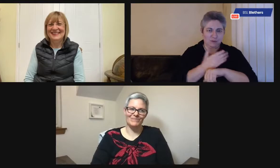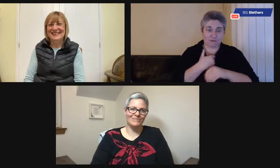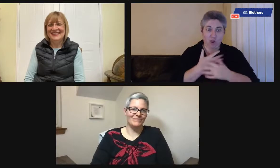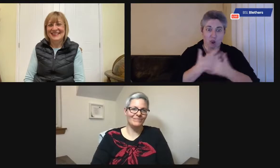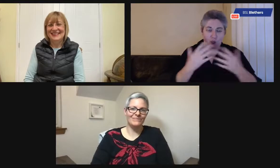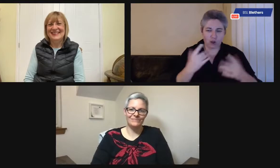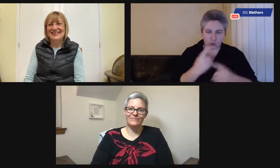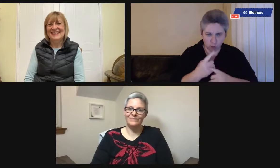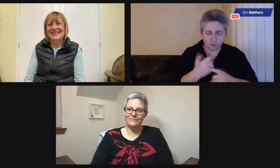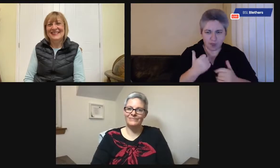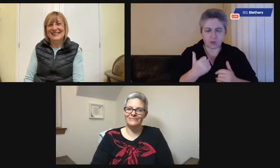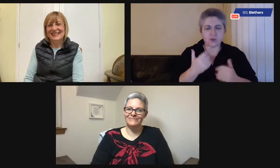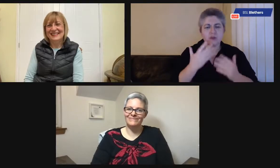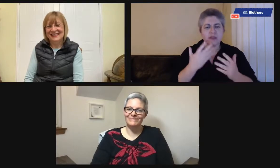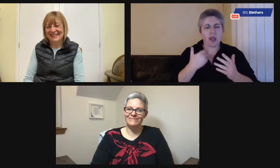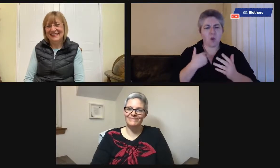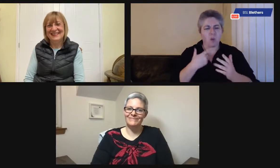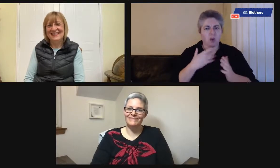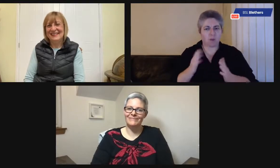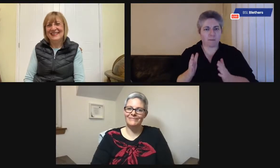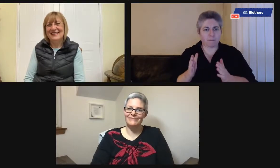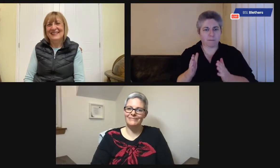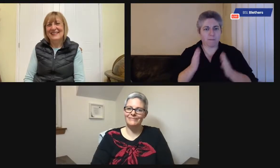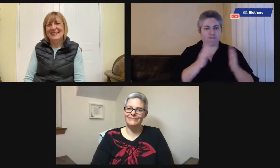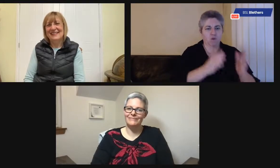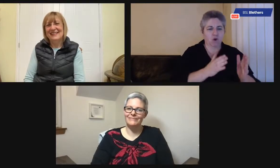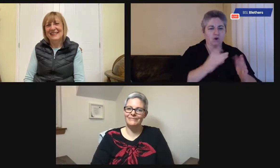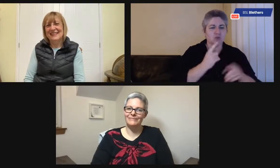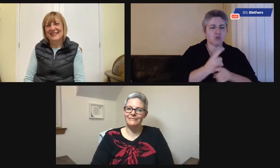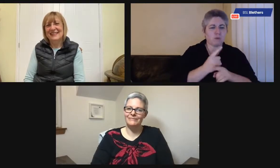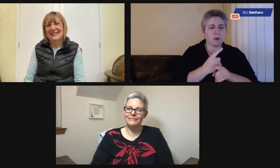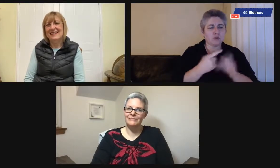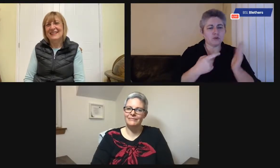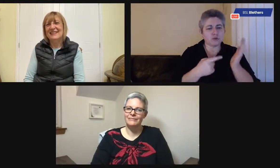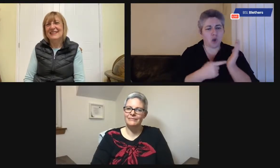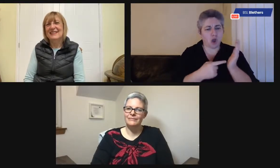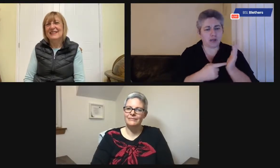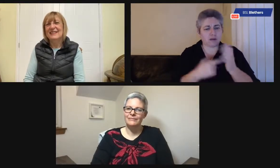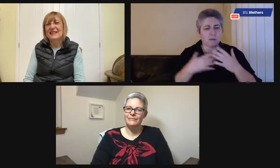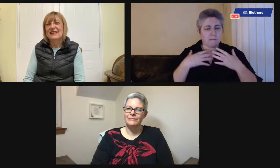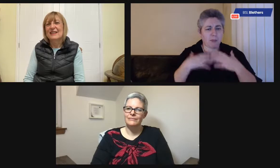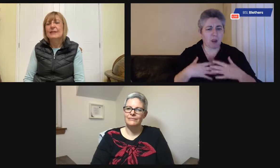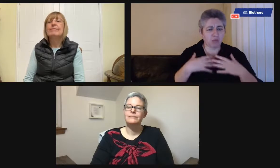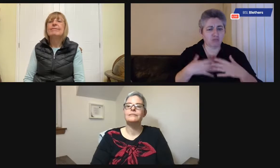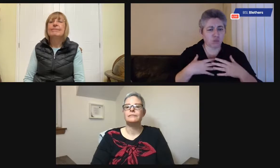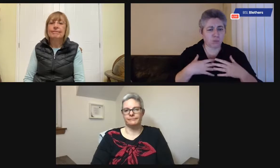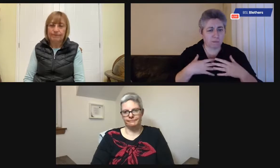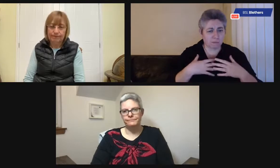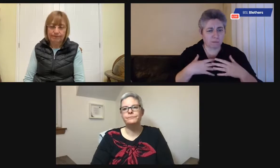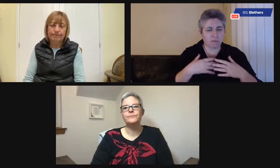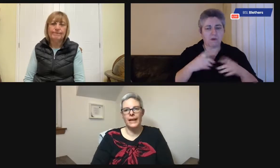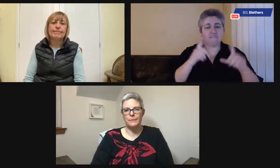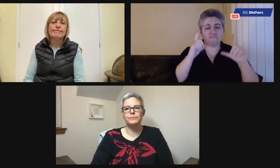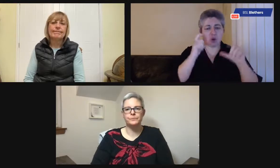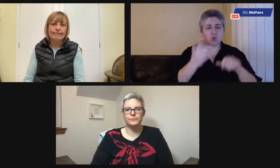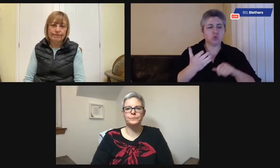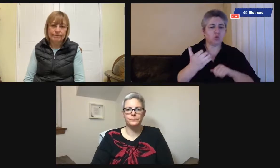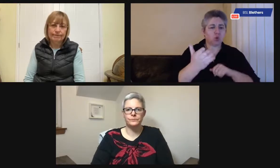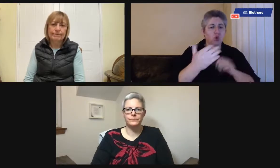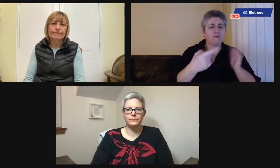OK, we're running out of time, but let's move on to talking about the toilet and the bathroom.